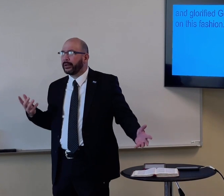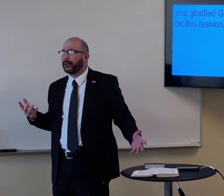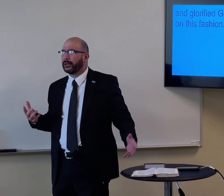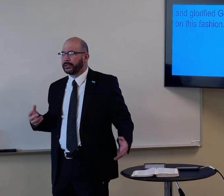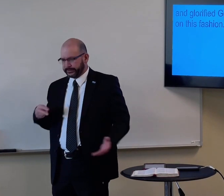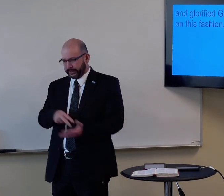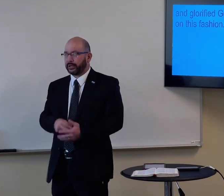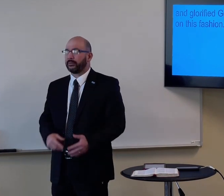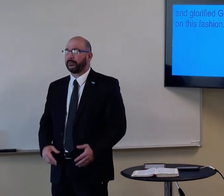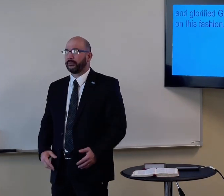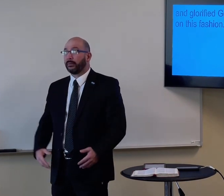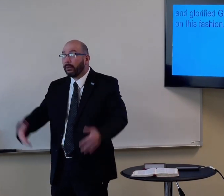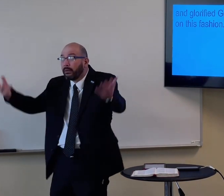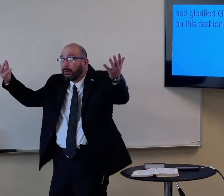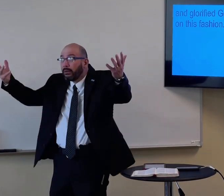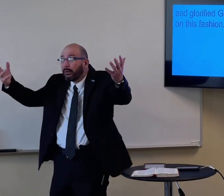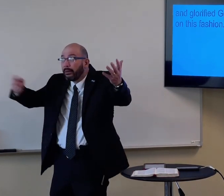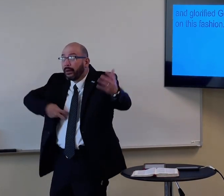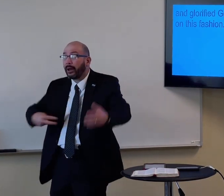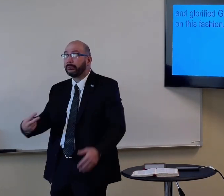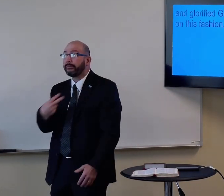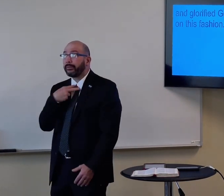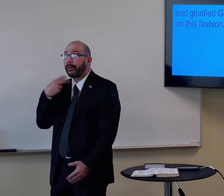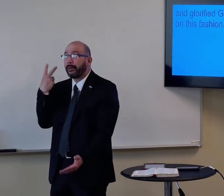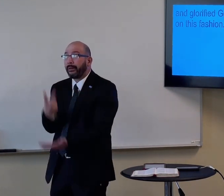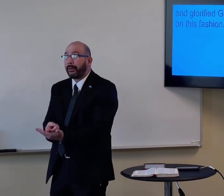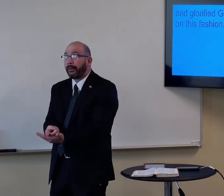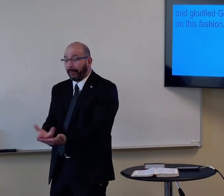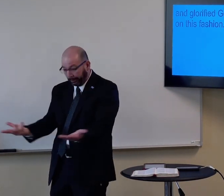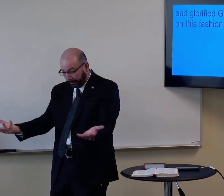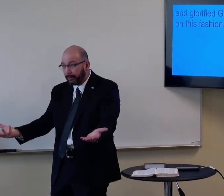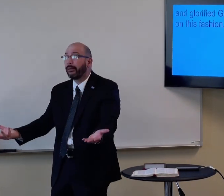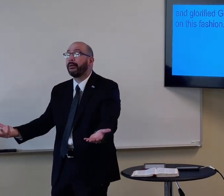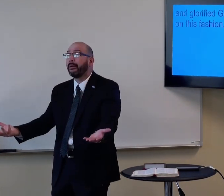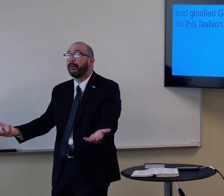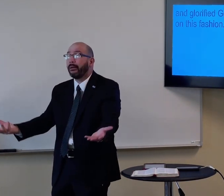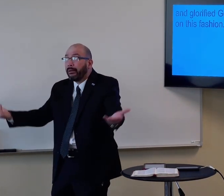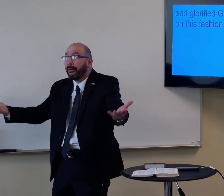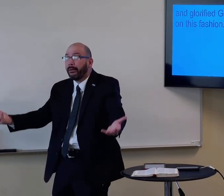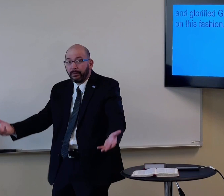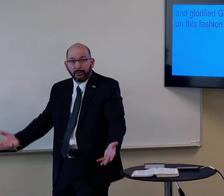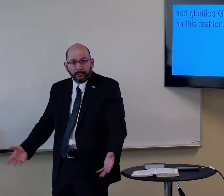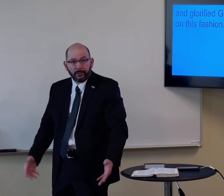Who are you to tell me to stand up? Can't you see I'm stuck here? Hello?